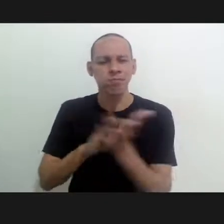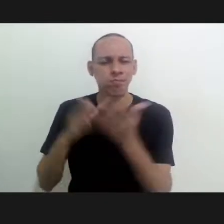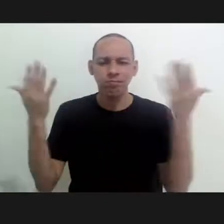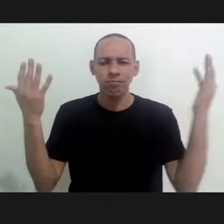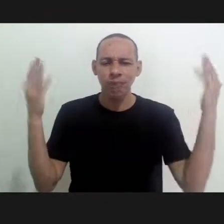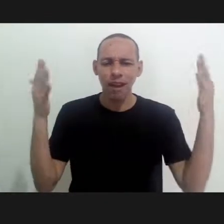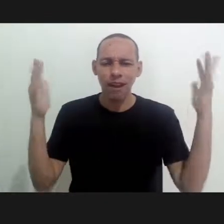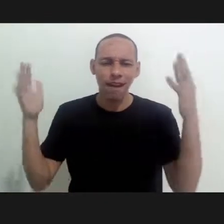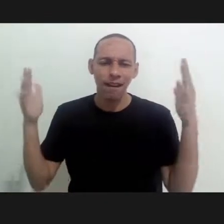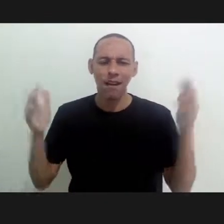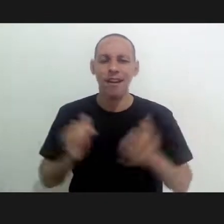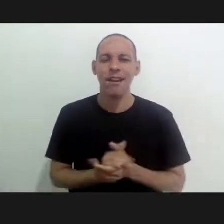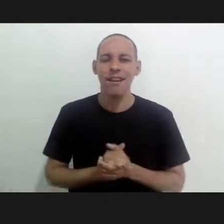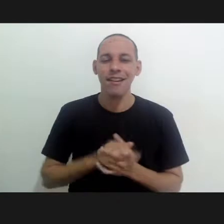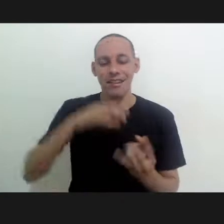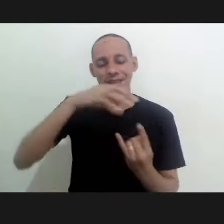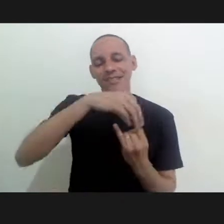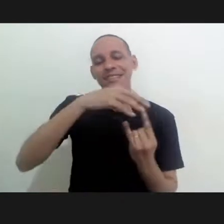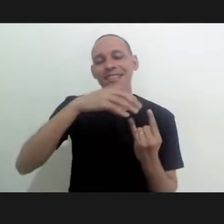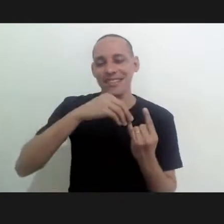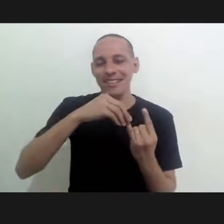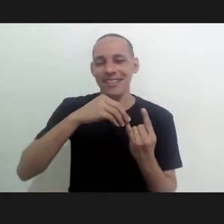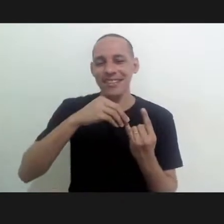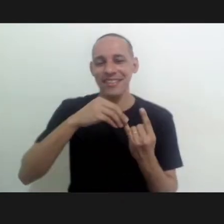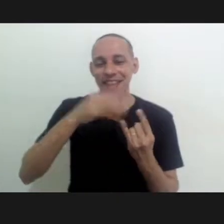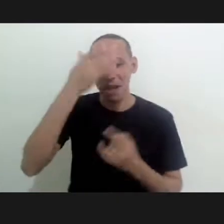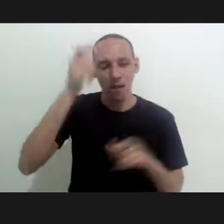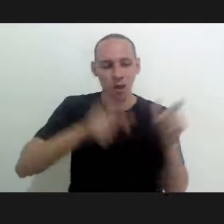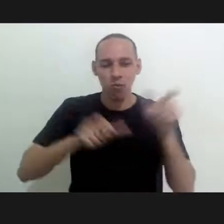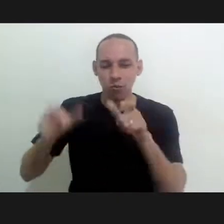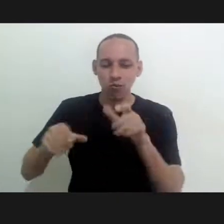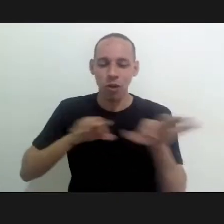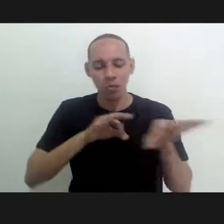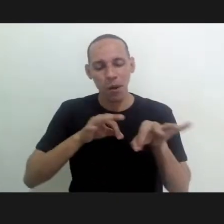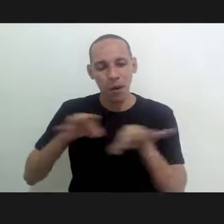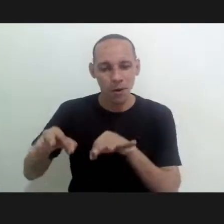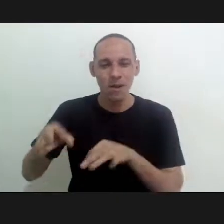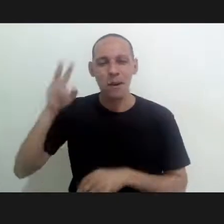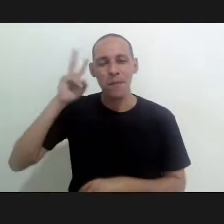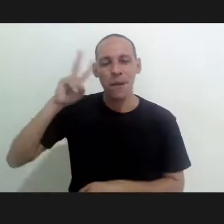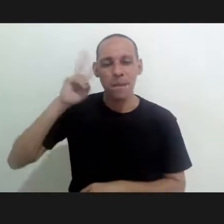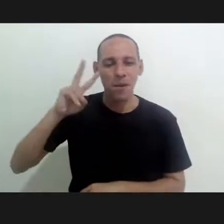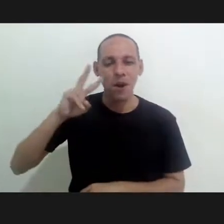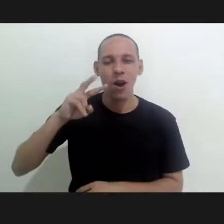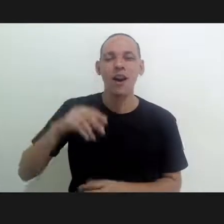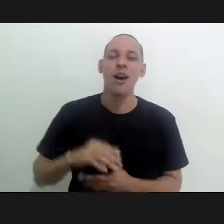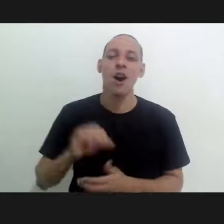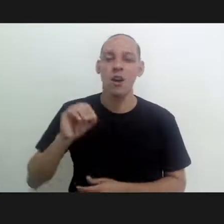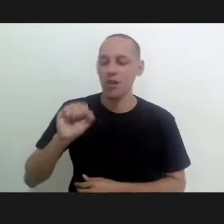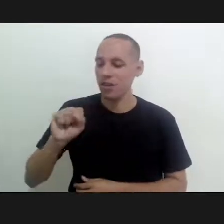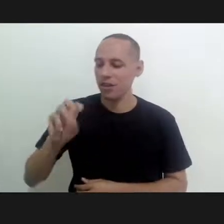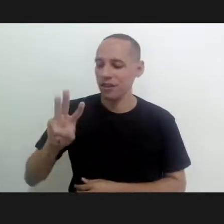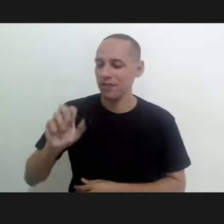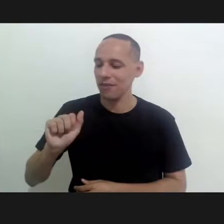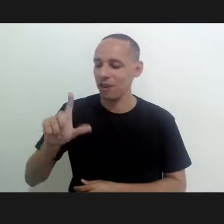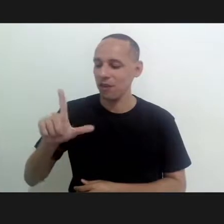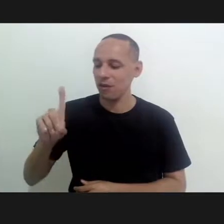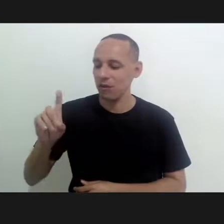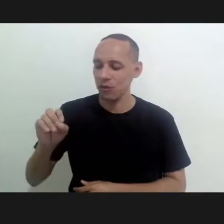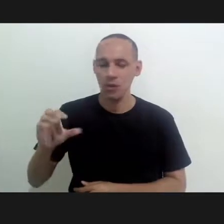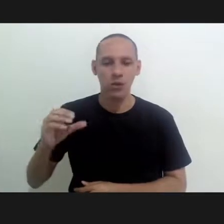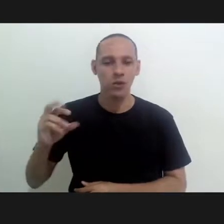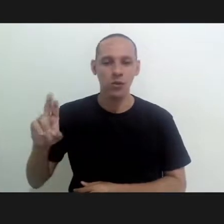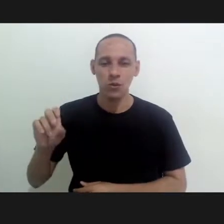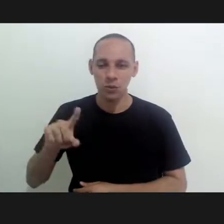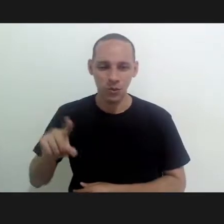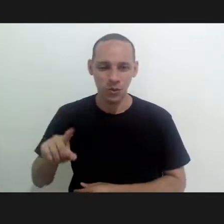and I'd like to congratulate the Oswaldo Cruz Institute, the editors and the Memora of Oswaldo Cruz Institute for the